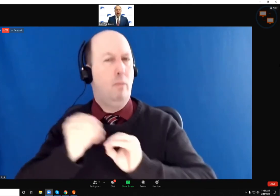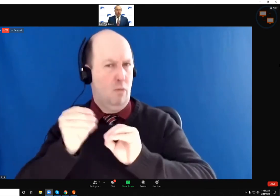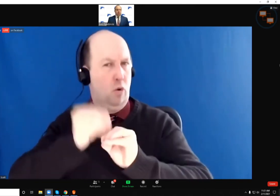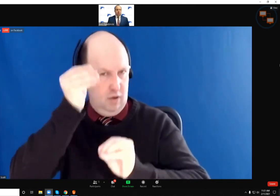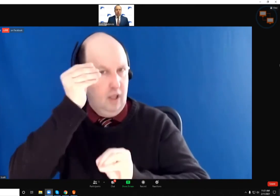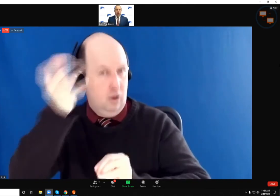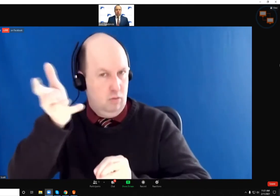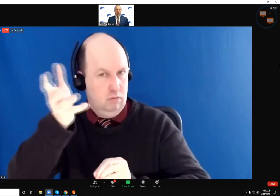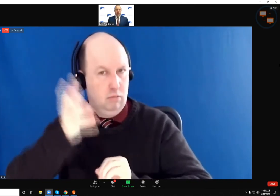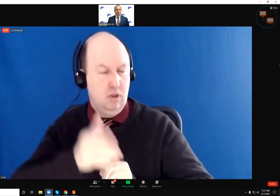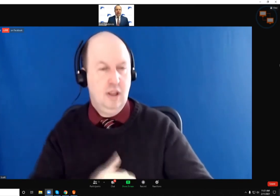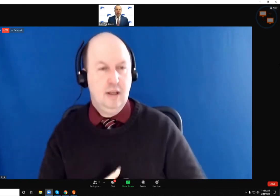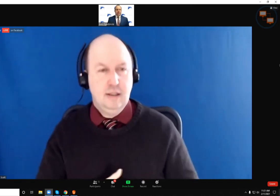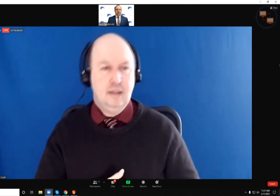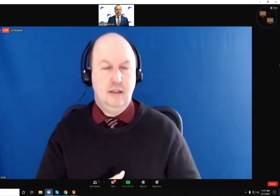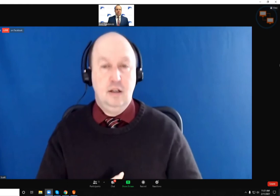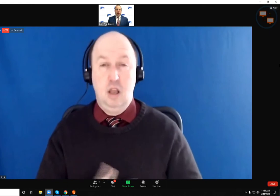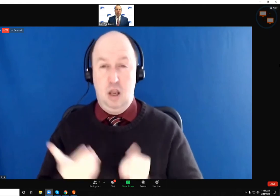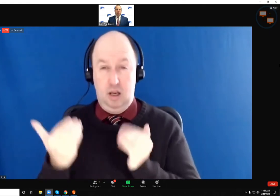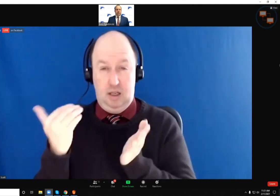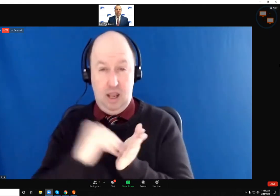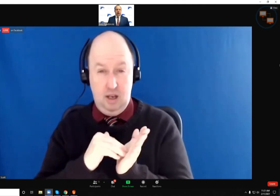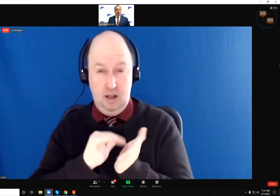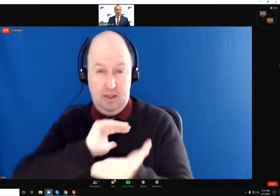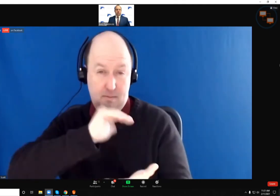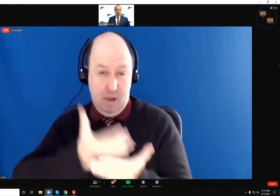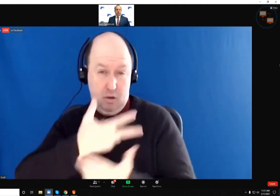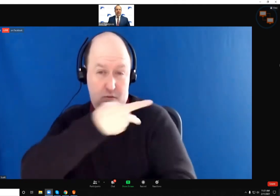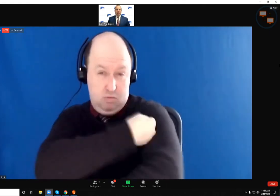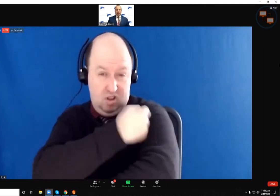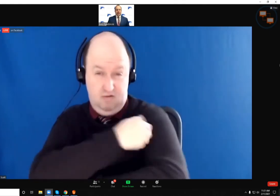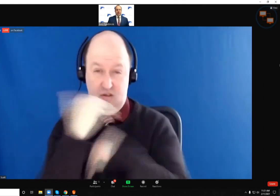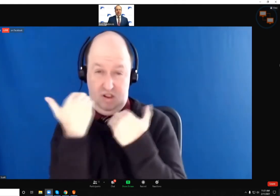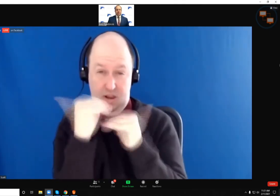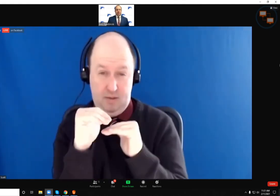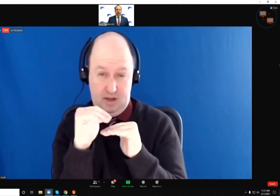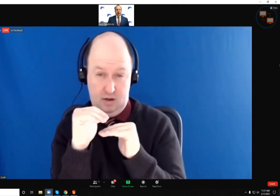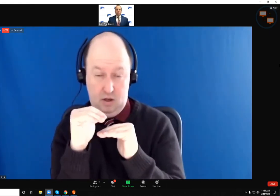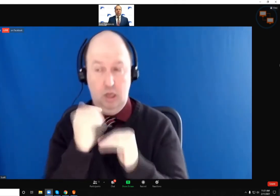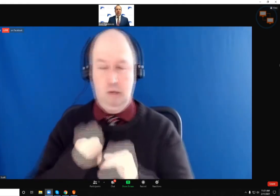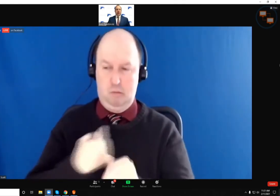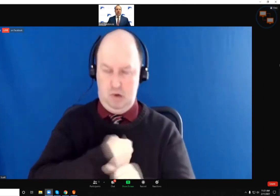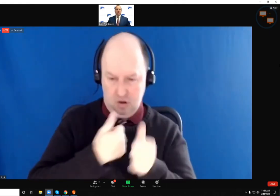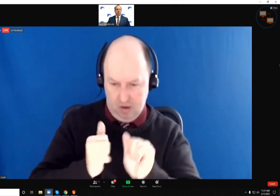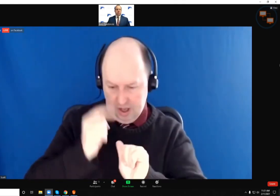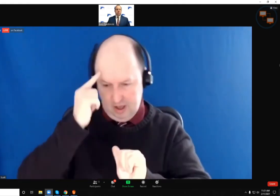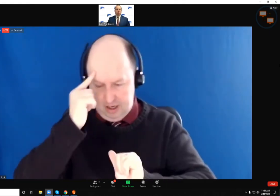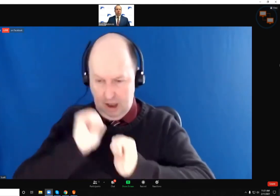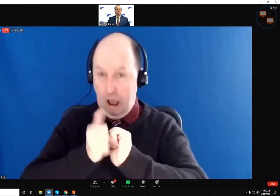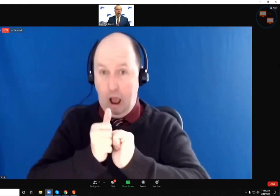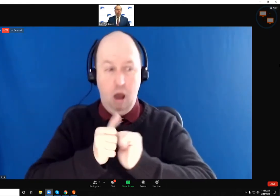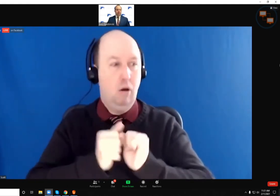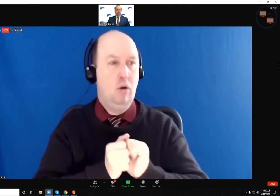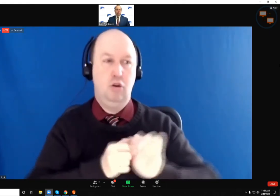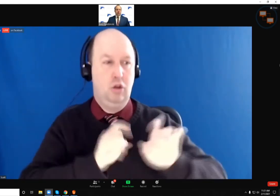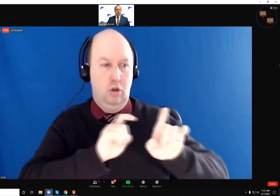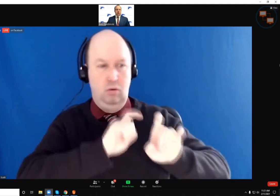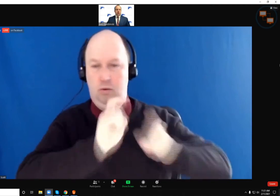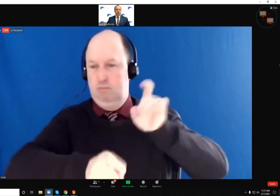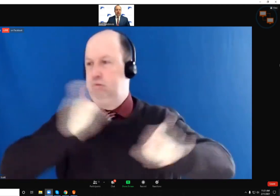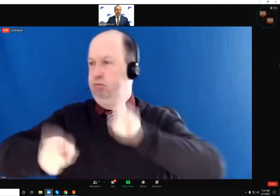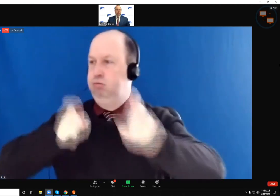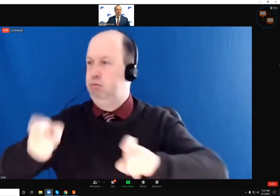Again, we're, we're, we're dealing with that limited supply and trying to figure out how to, again, take that limited supply and move that out into multiple avenues.